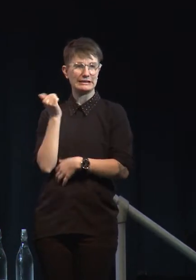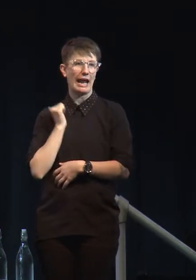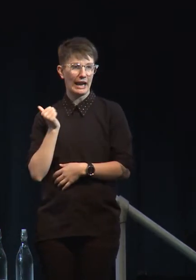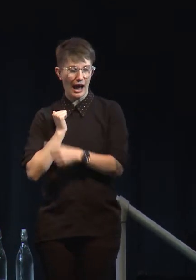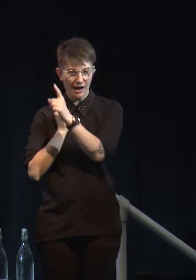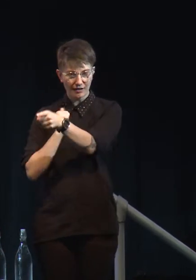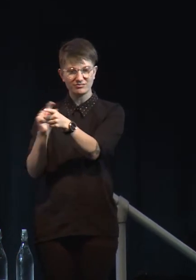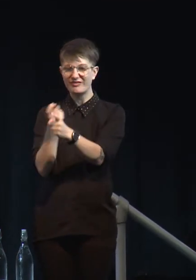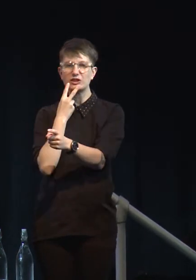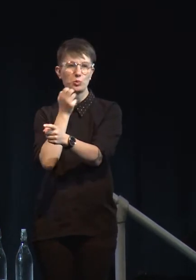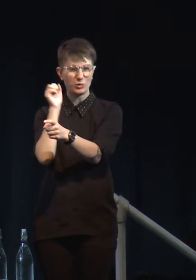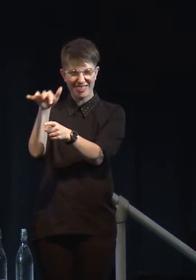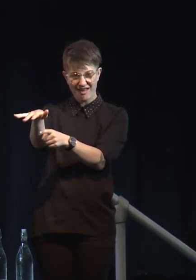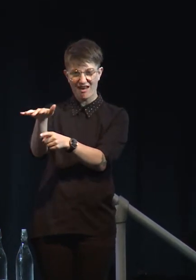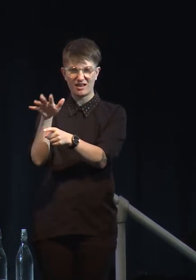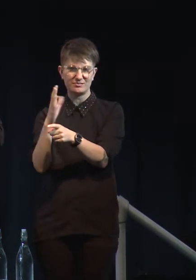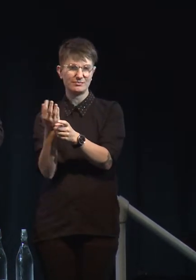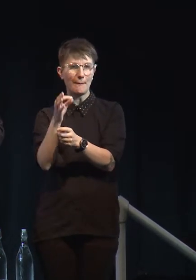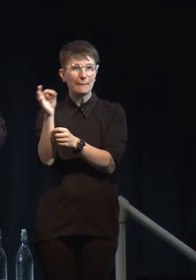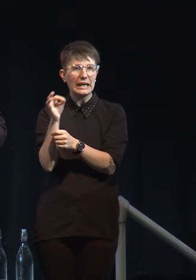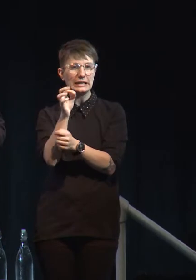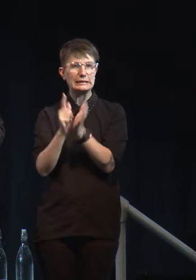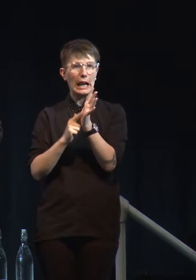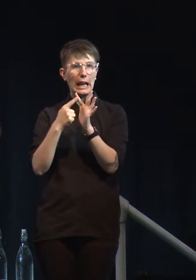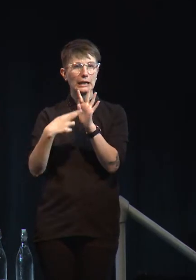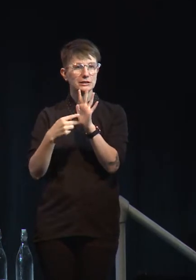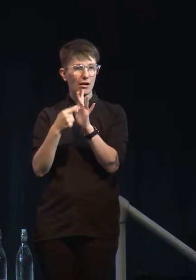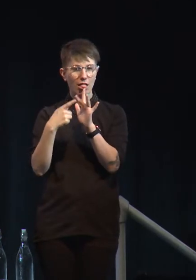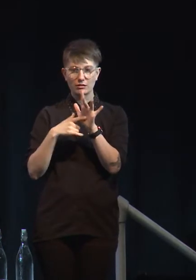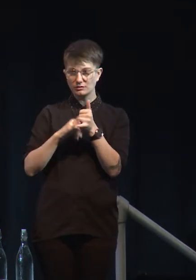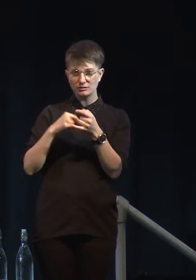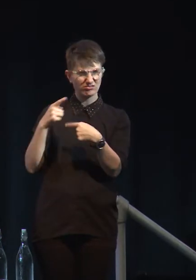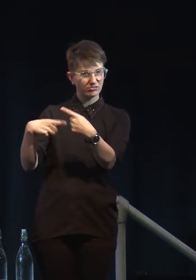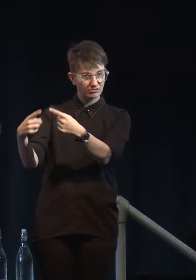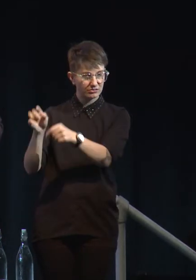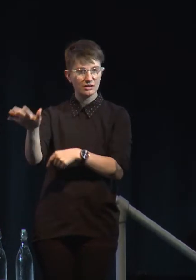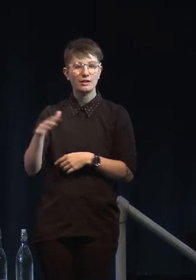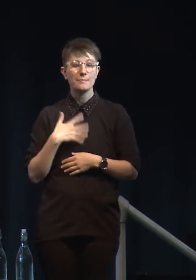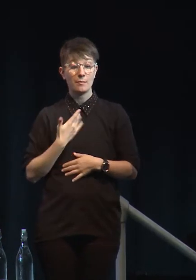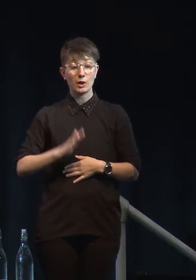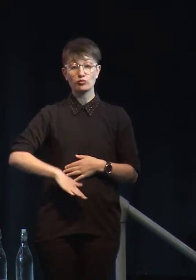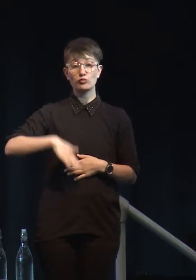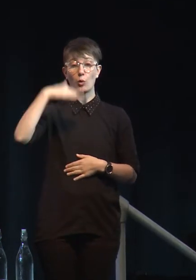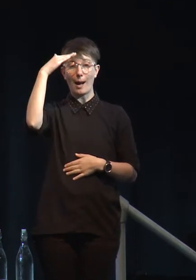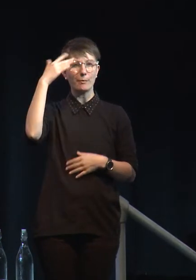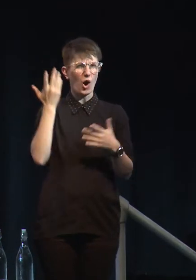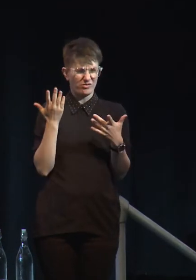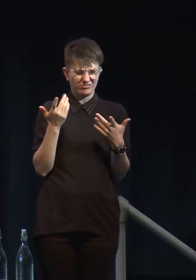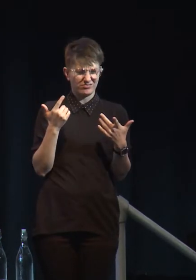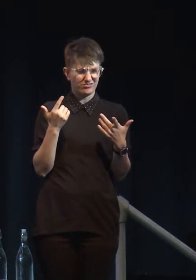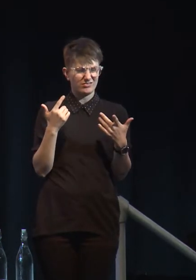yellow peas and lentils and so on. I grew up on a small family-operated mixed farm in Canada.